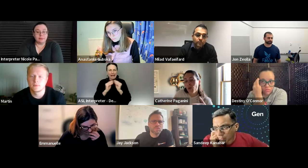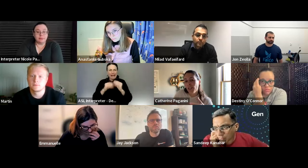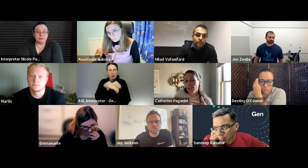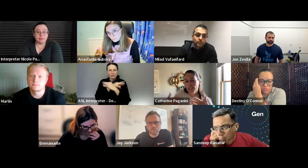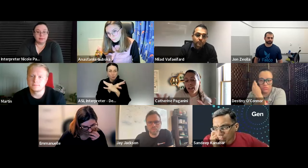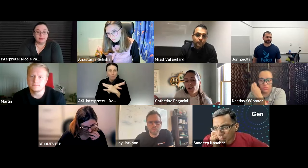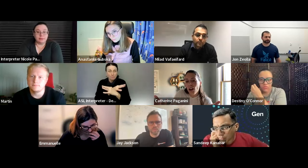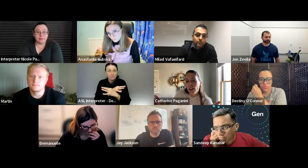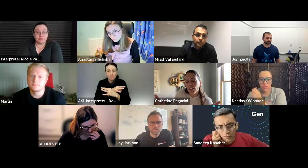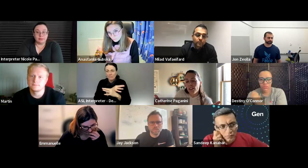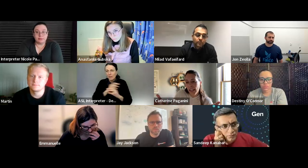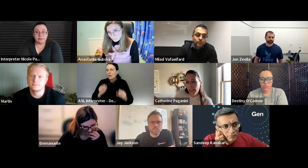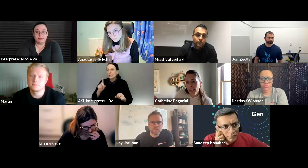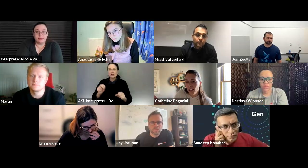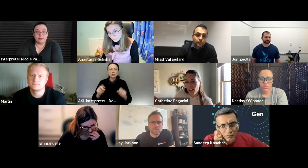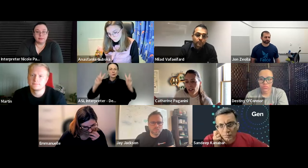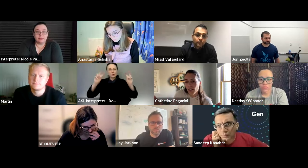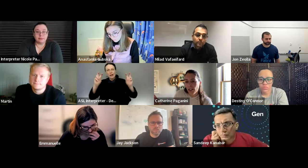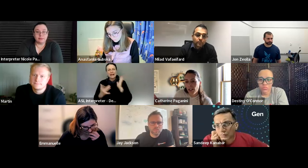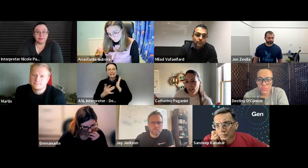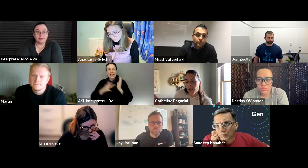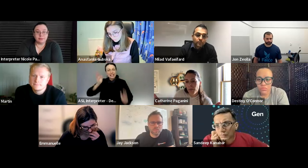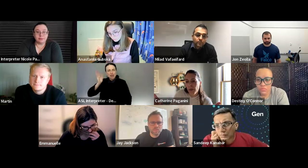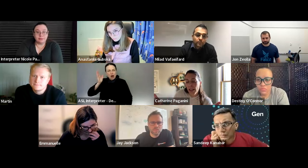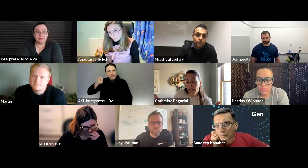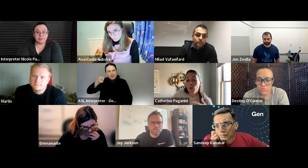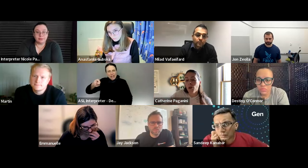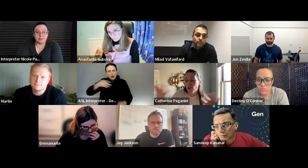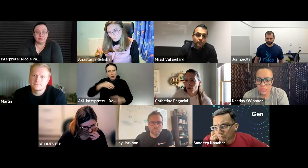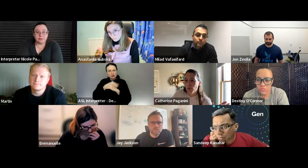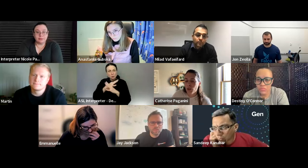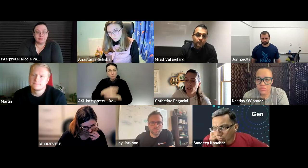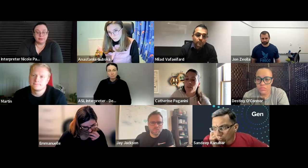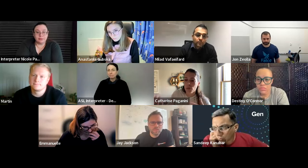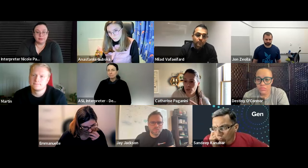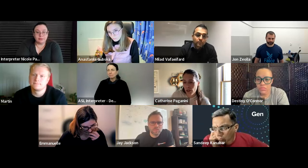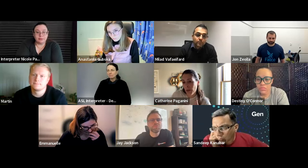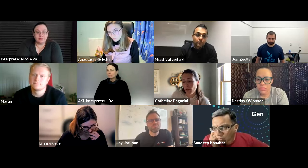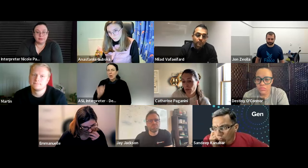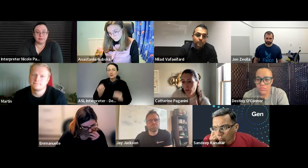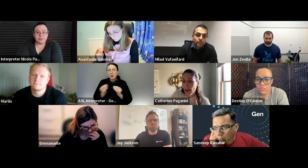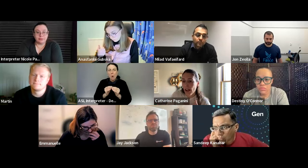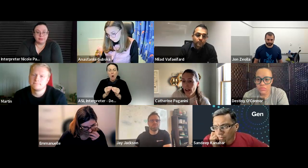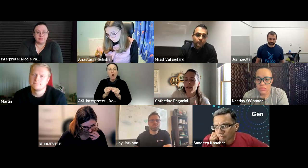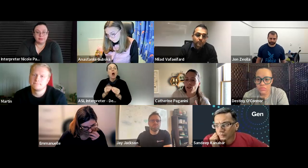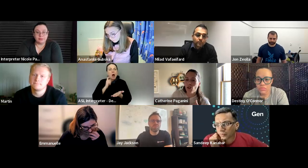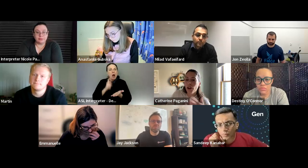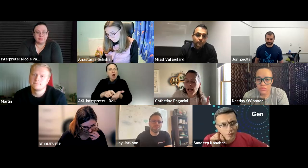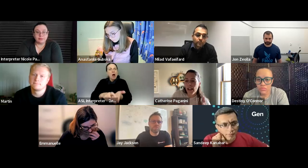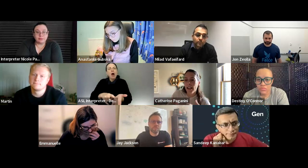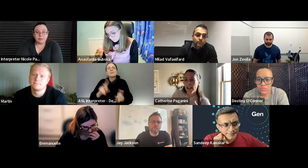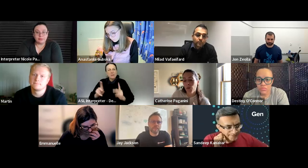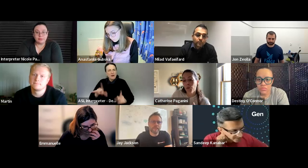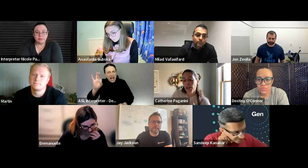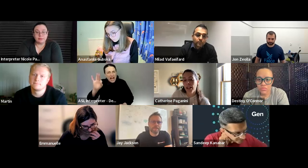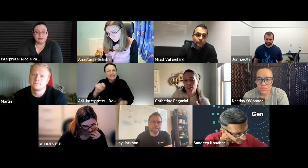do these tech talks there um and it would also be more discoverable so other people would find it